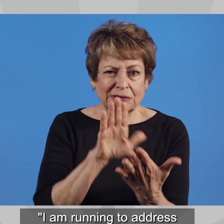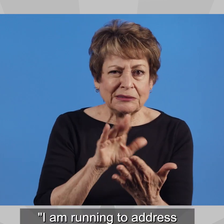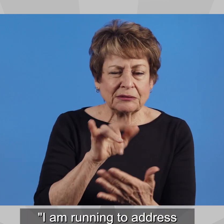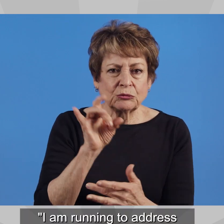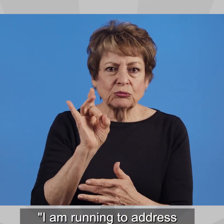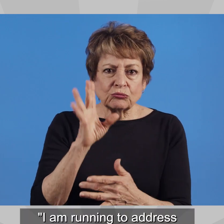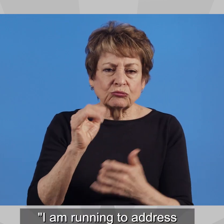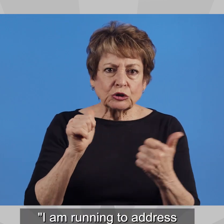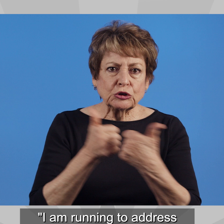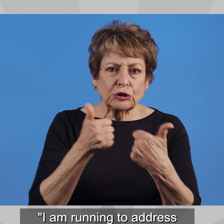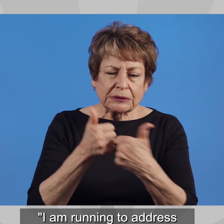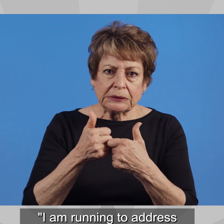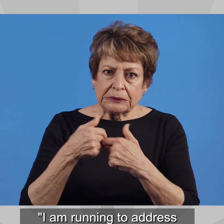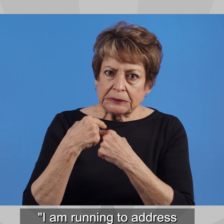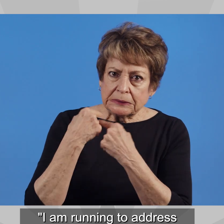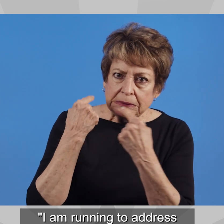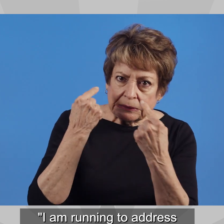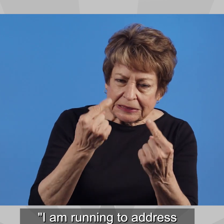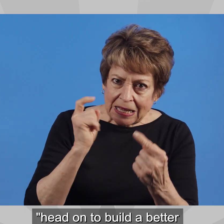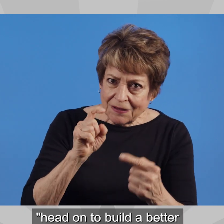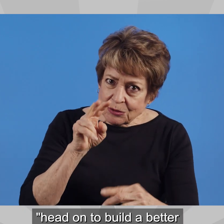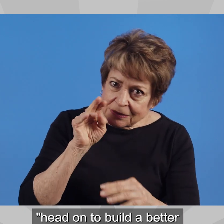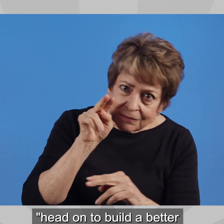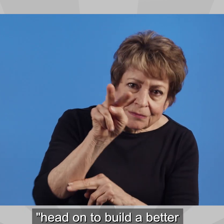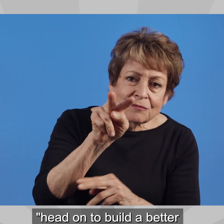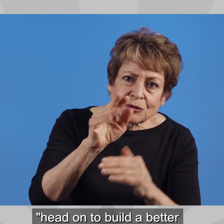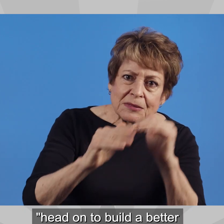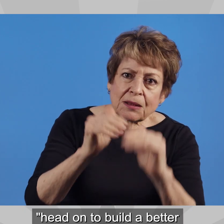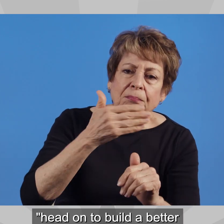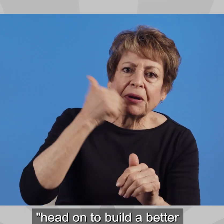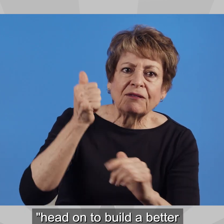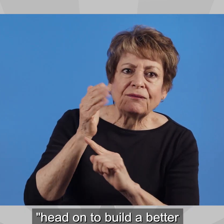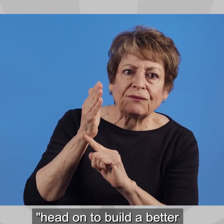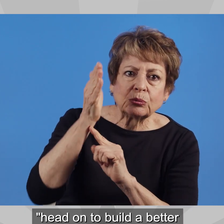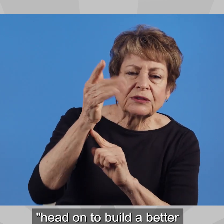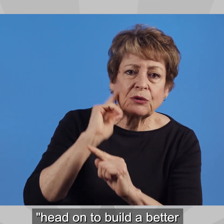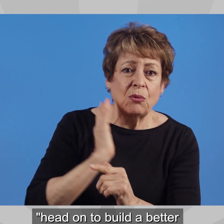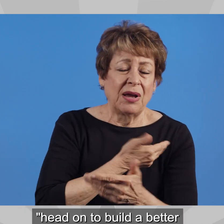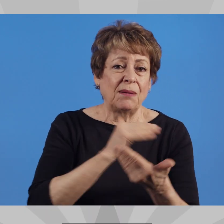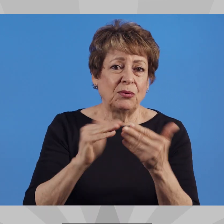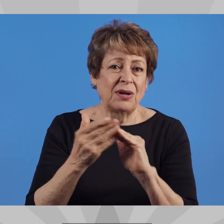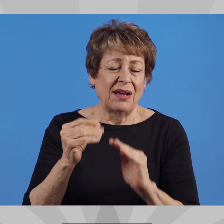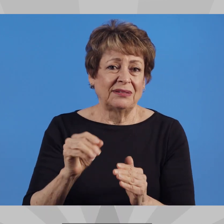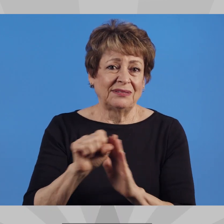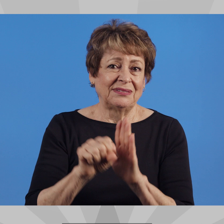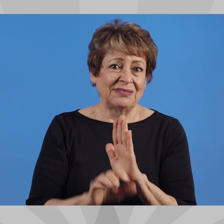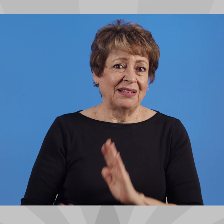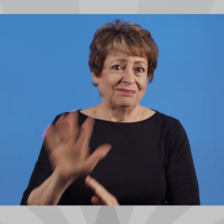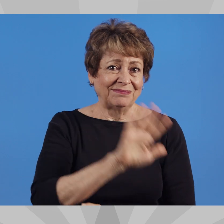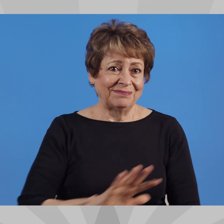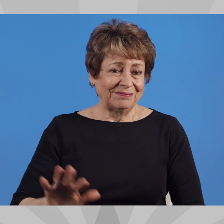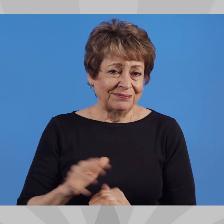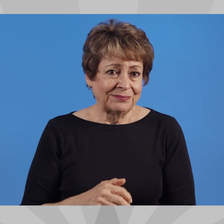I am running to address our most pressing challenges head-on to build a better future for our community and our state.